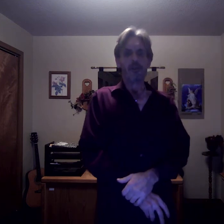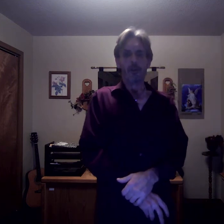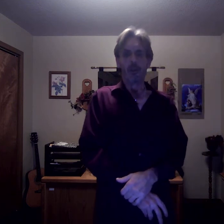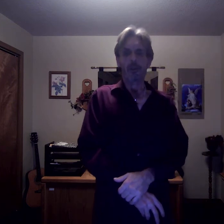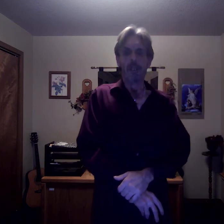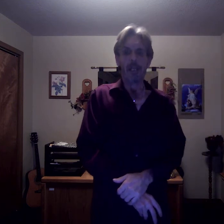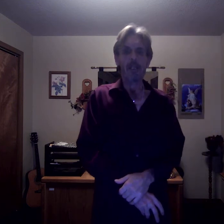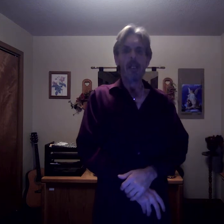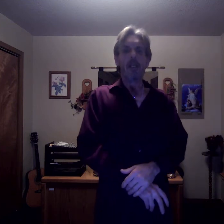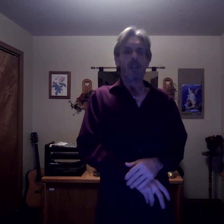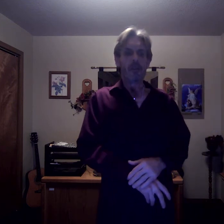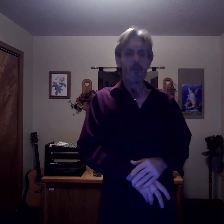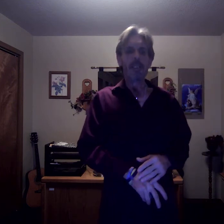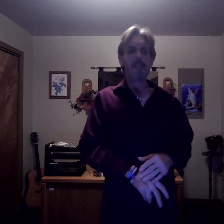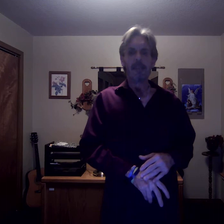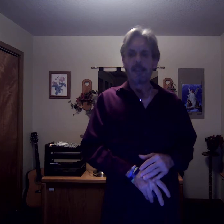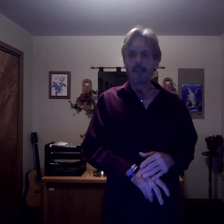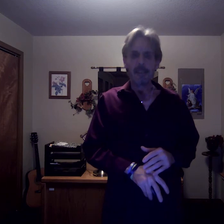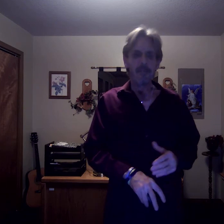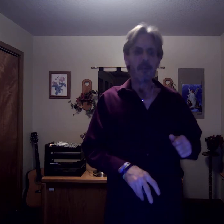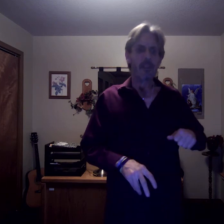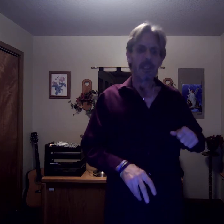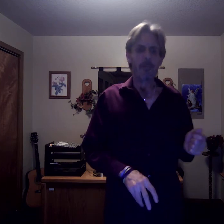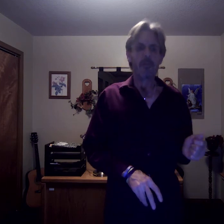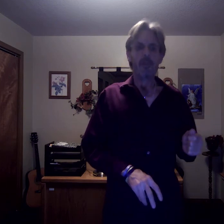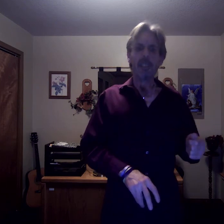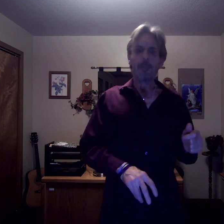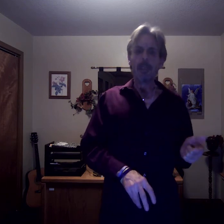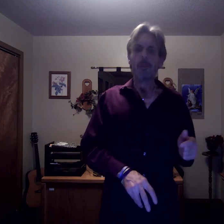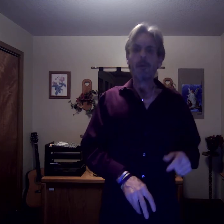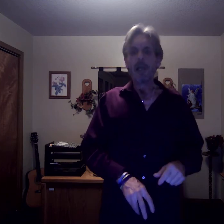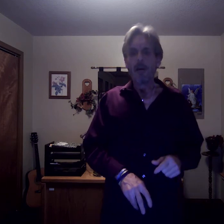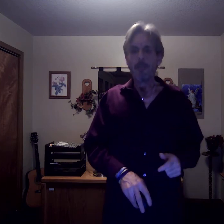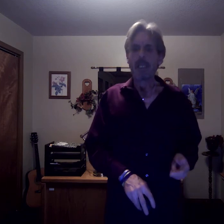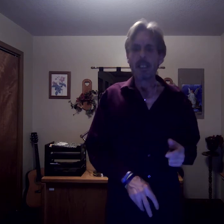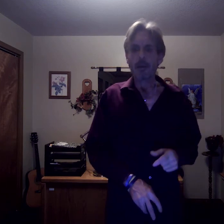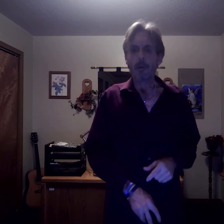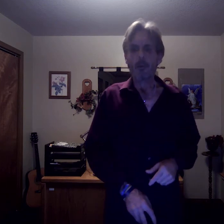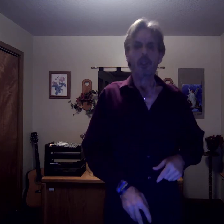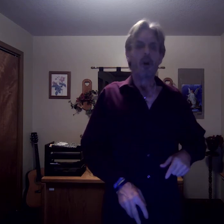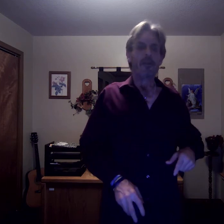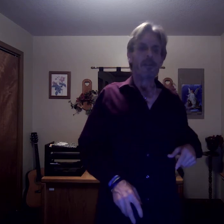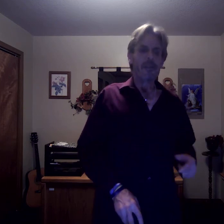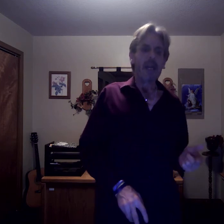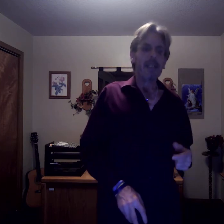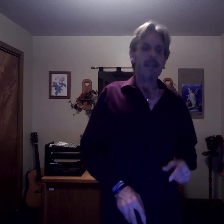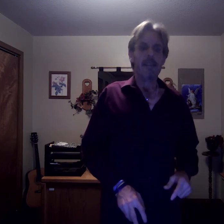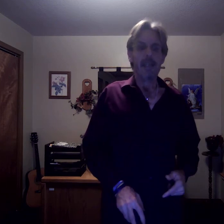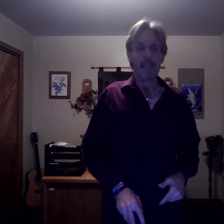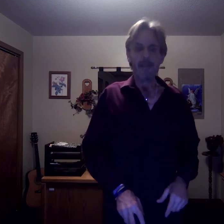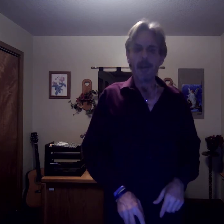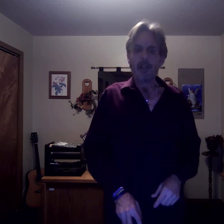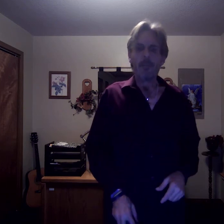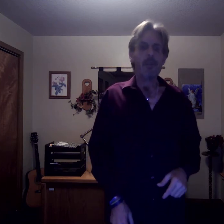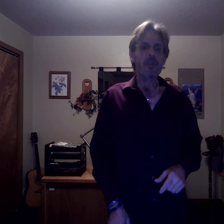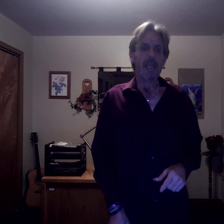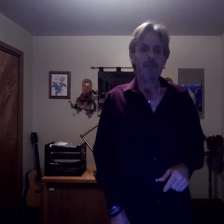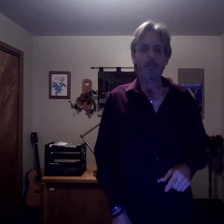in the world today, so many different types of unique people making up what we call society today, music has a